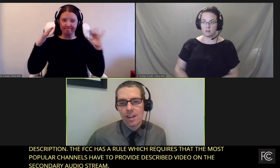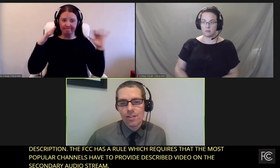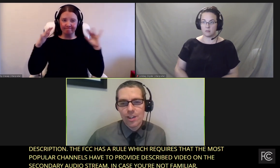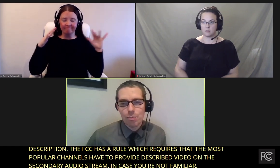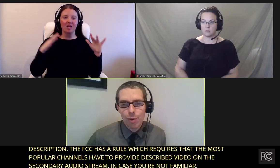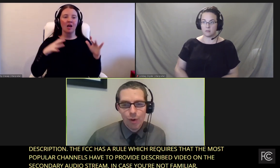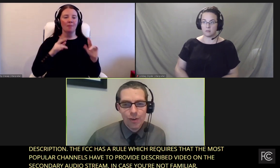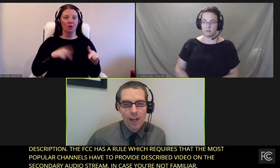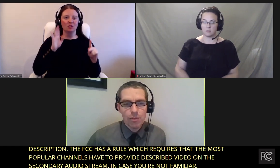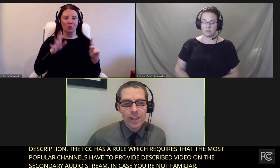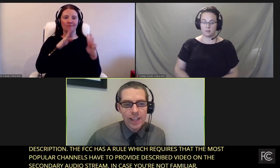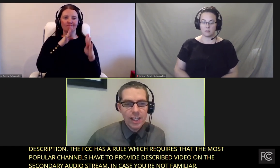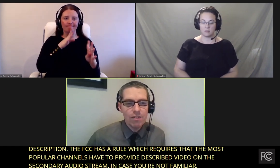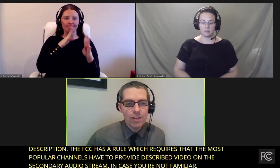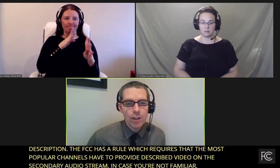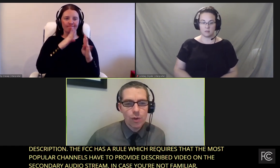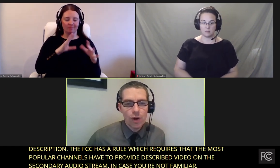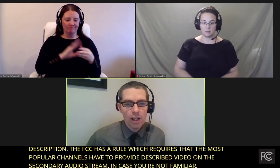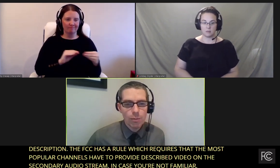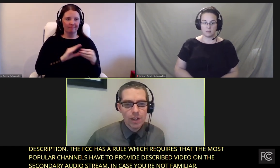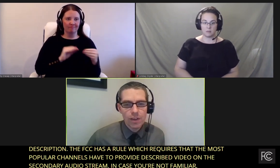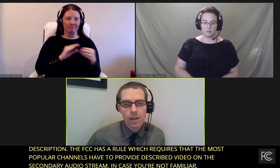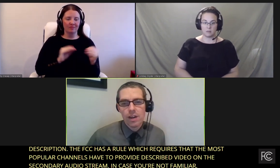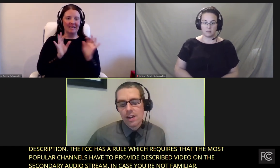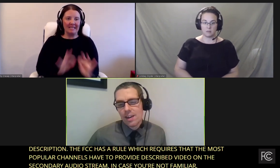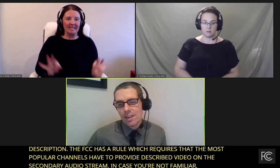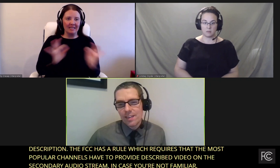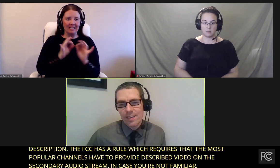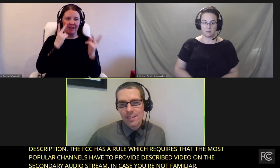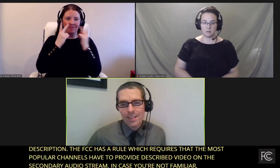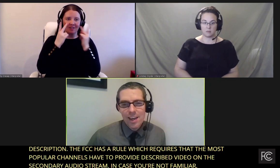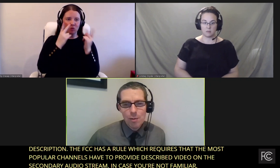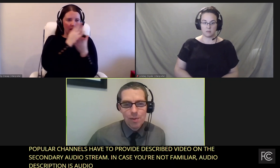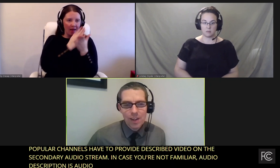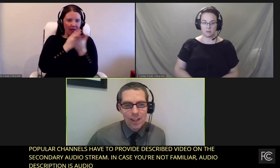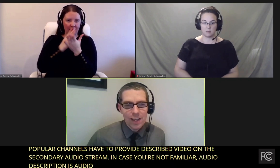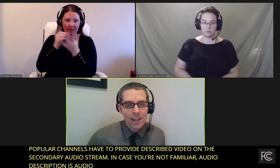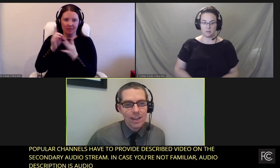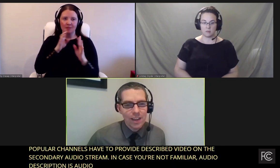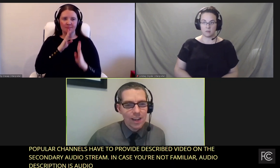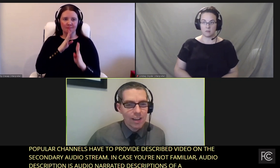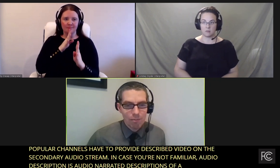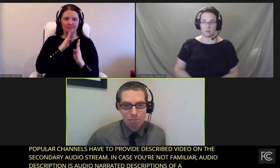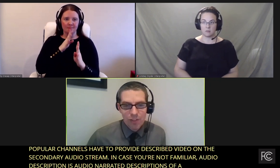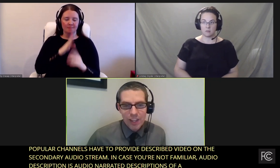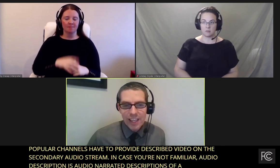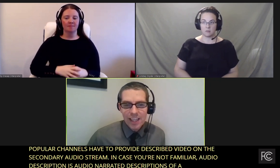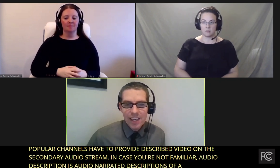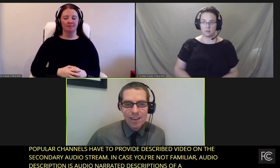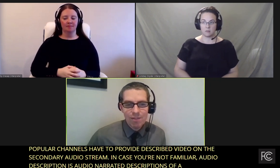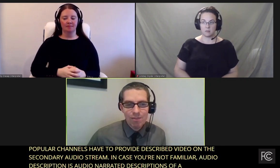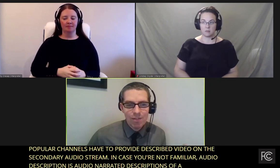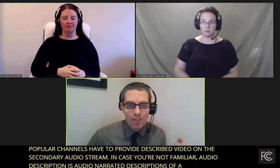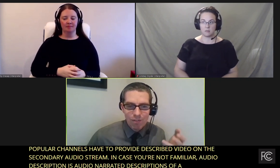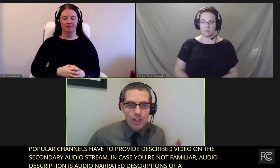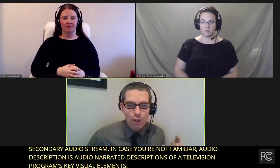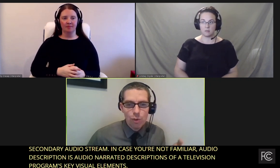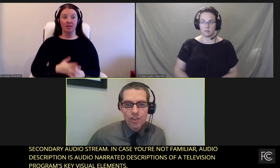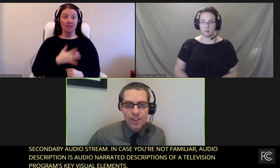of a television program's key visual elements. This is typically the key